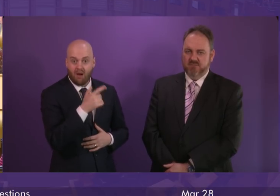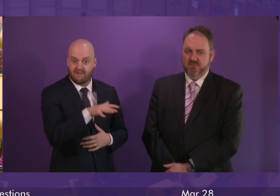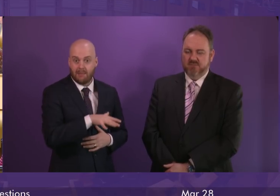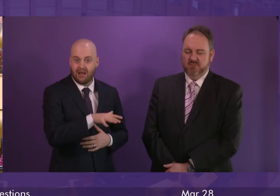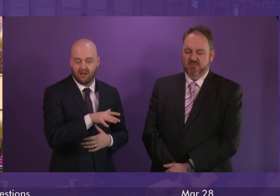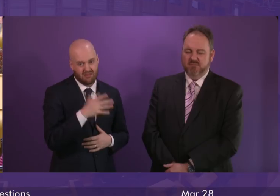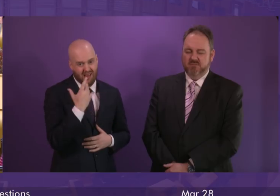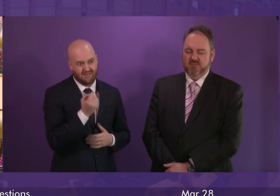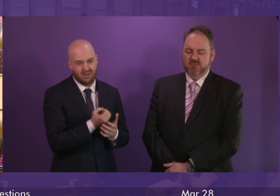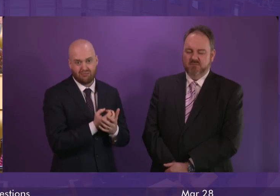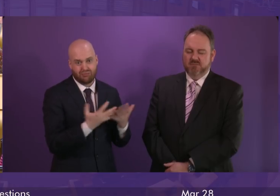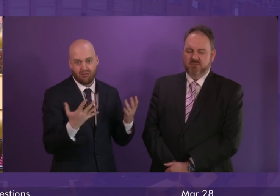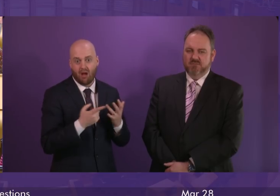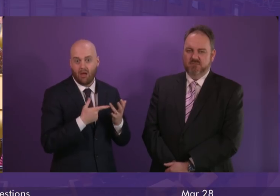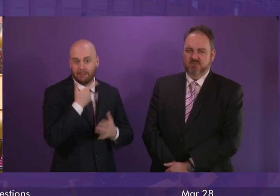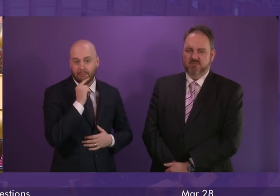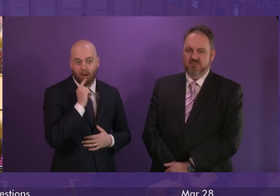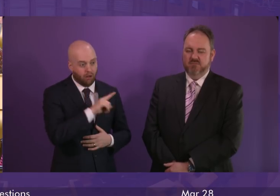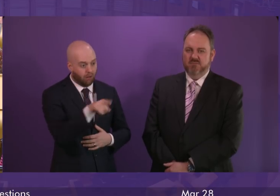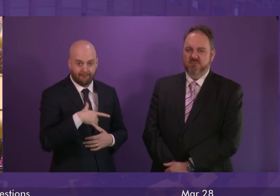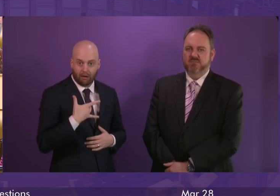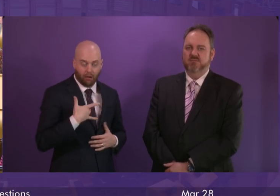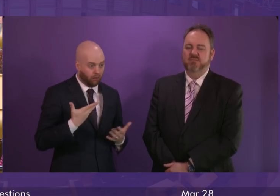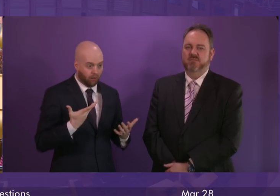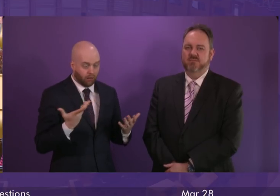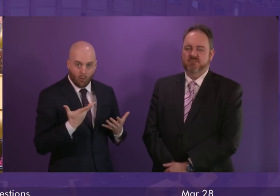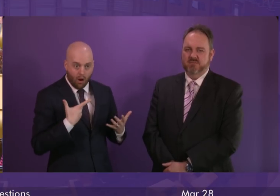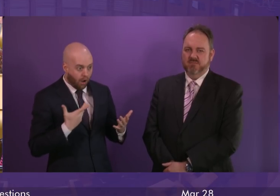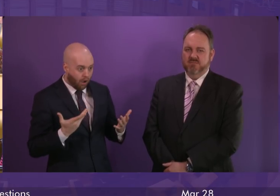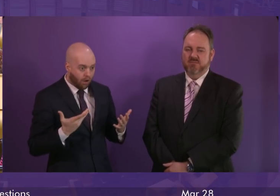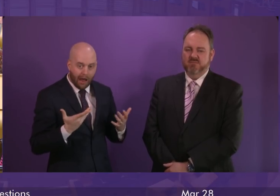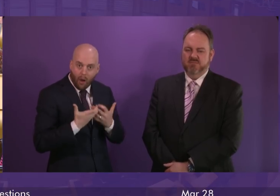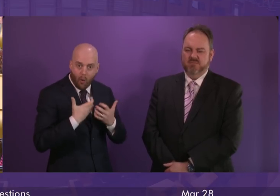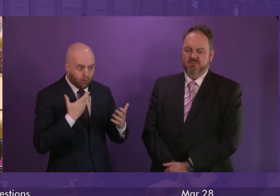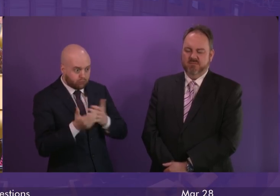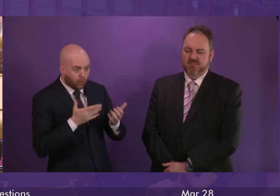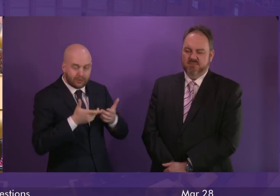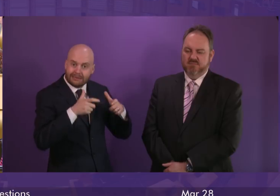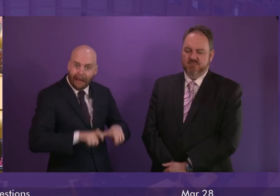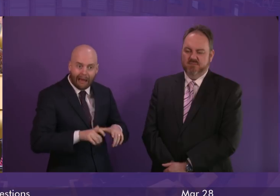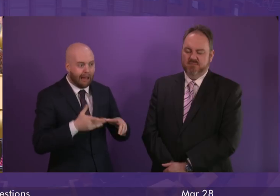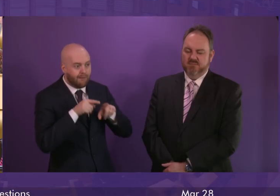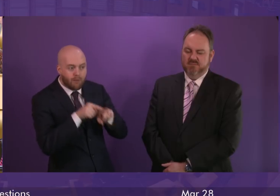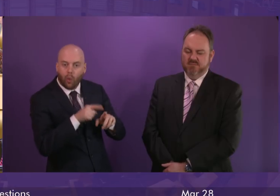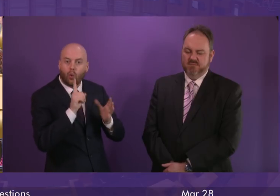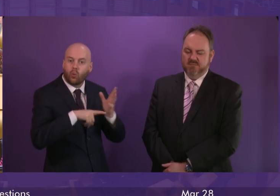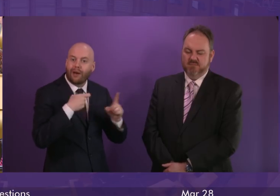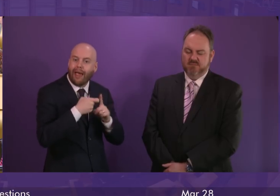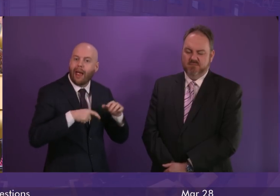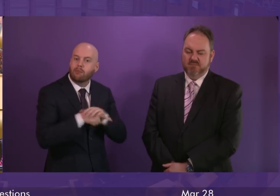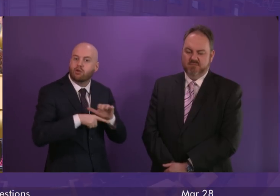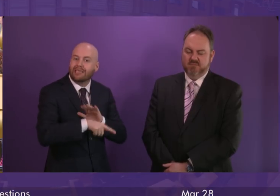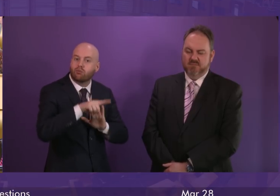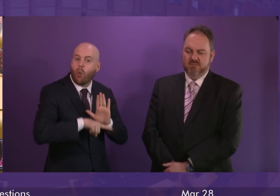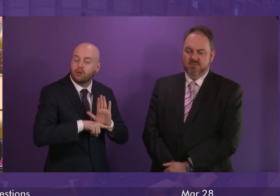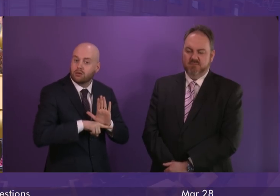the complex and the increasingly restrictive UK immigration rules. The Scottish Government welcomes and we hugely value people from